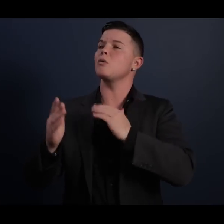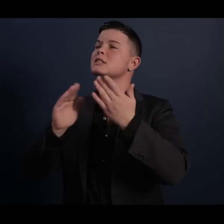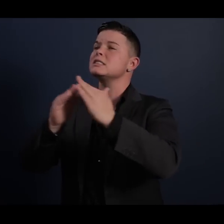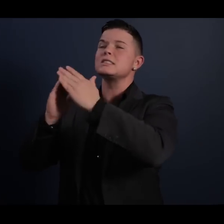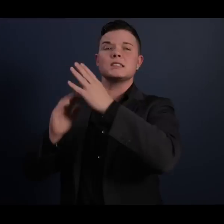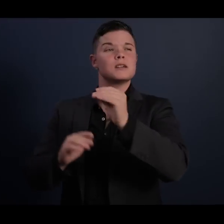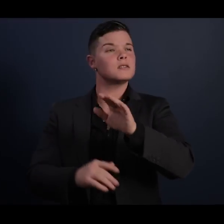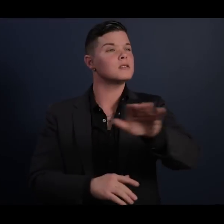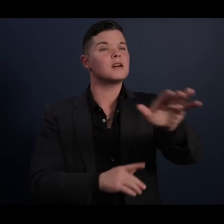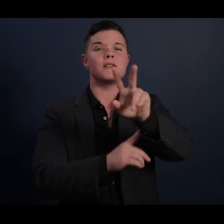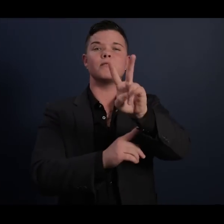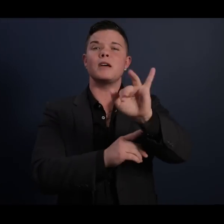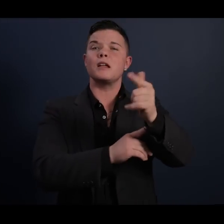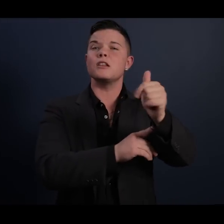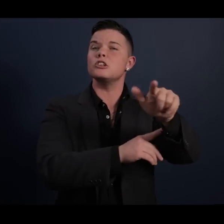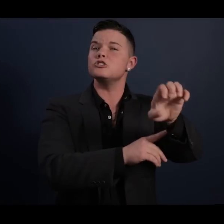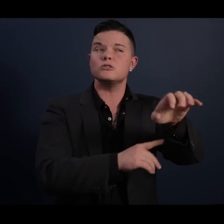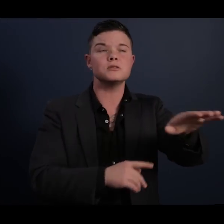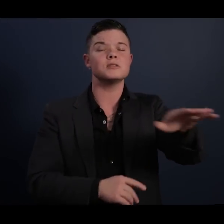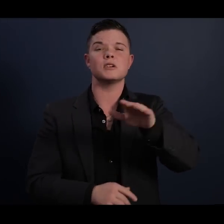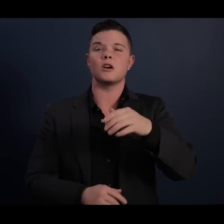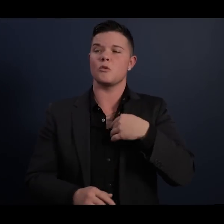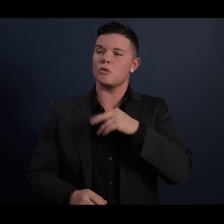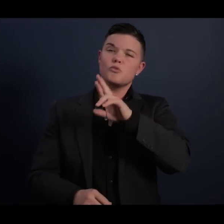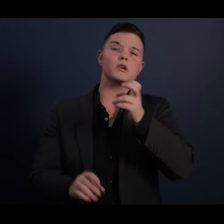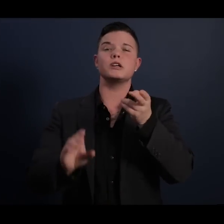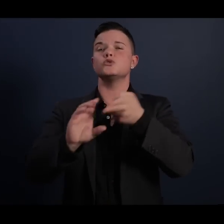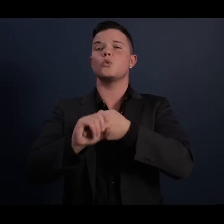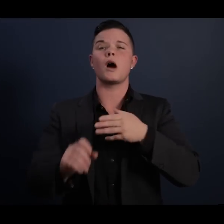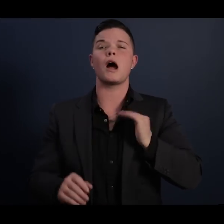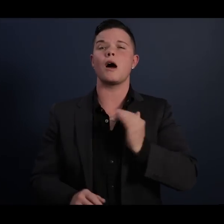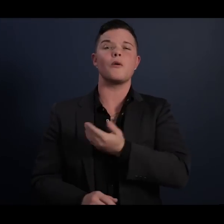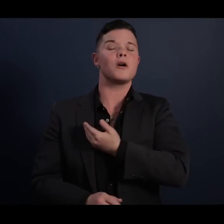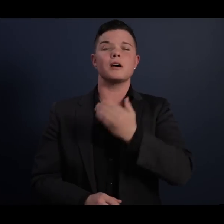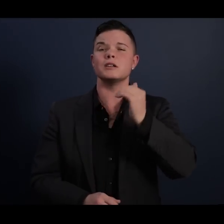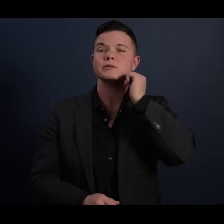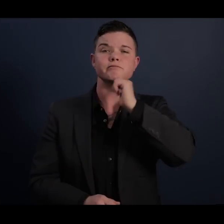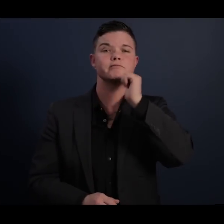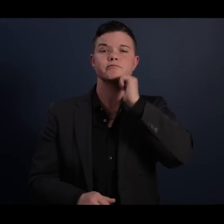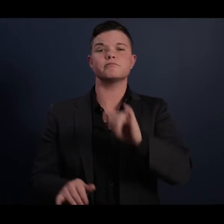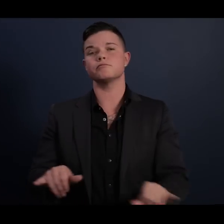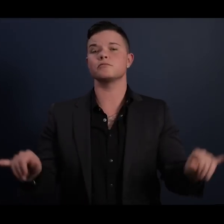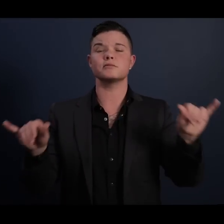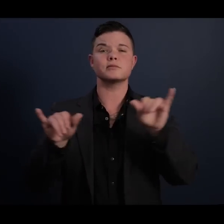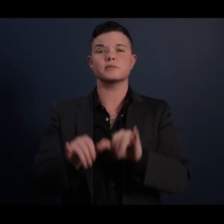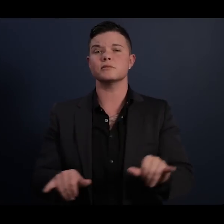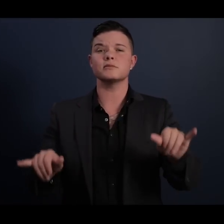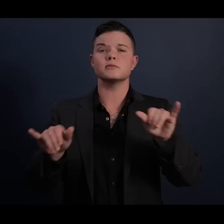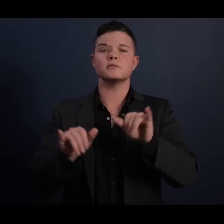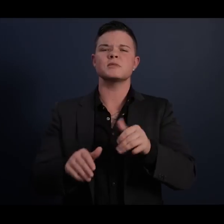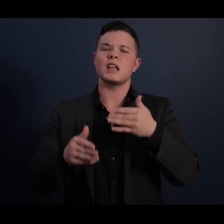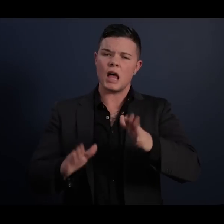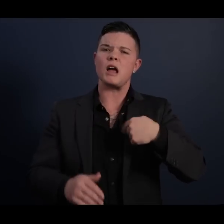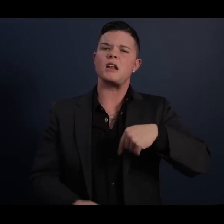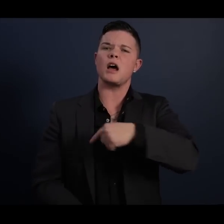and rejoined our daily routines, let us search for his strength.